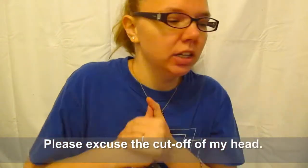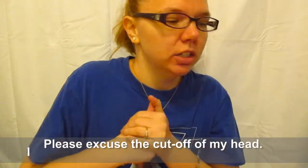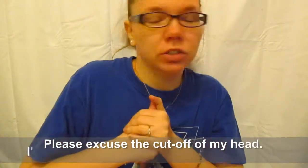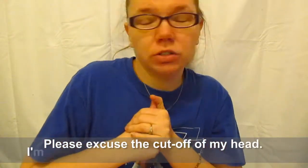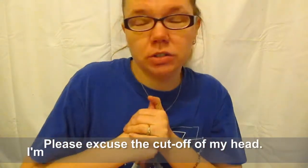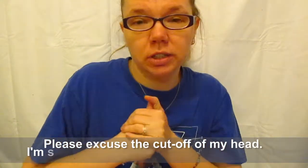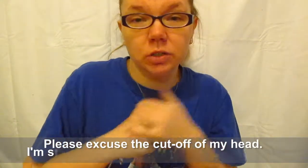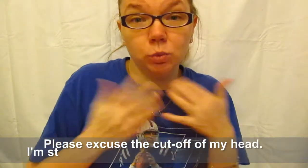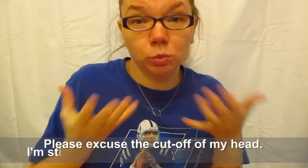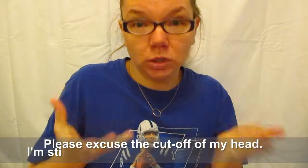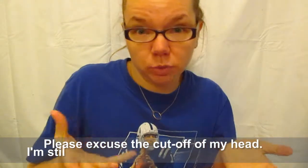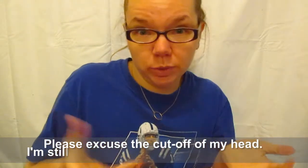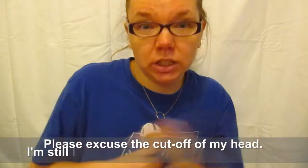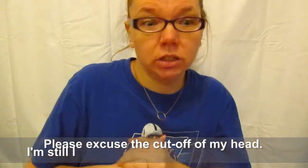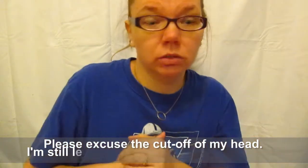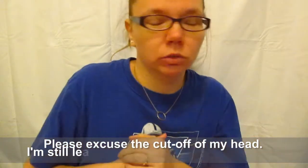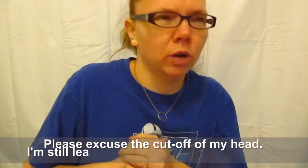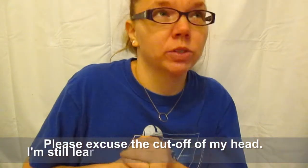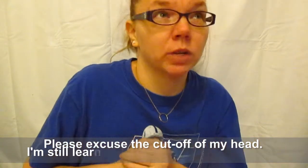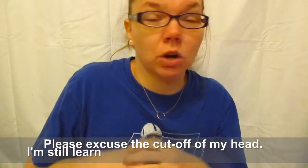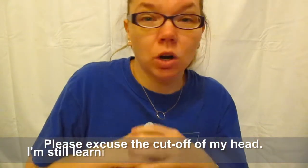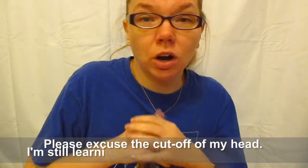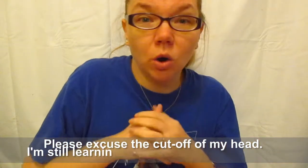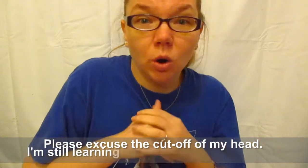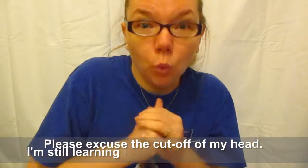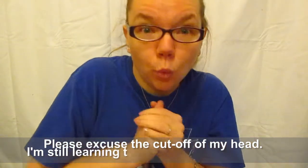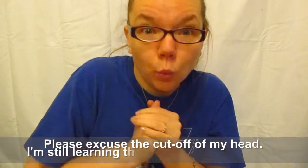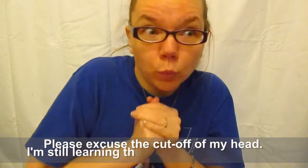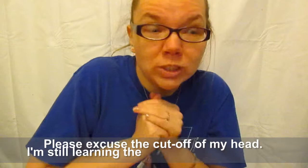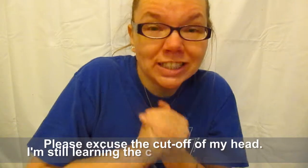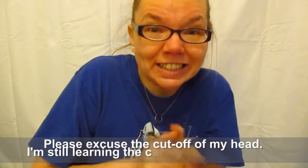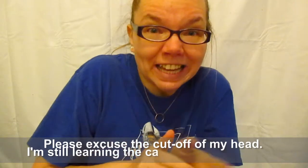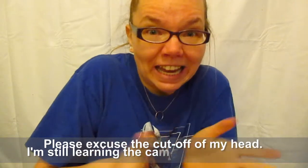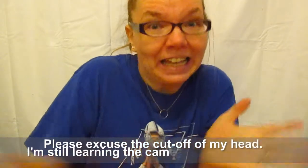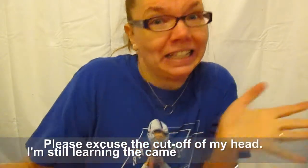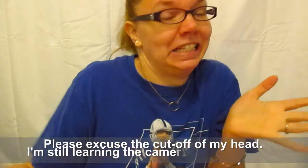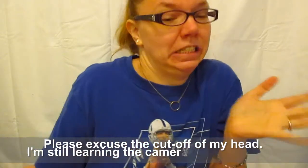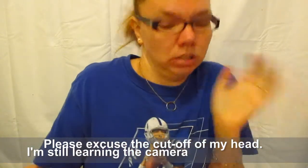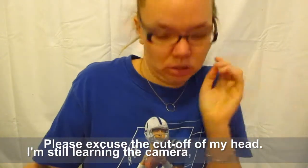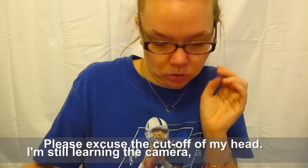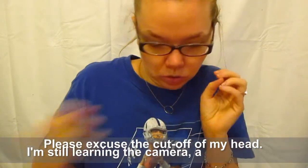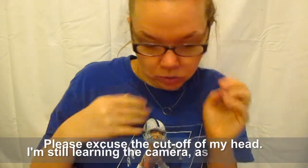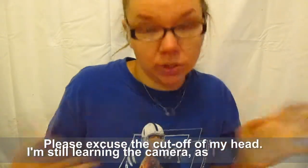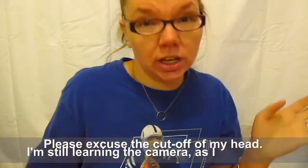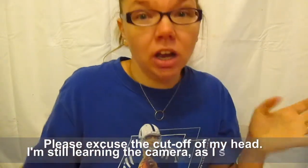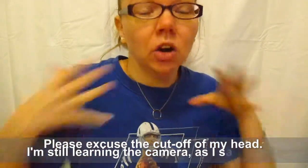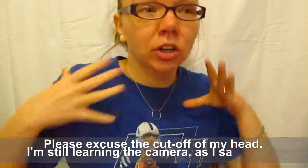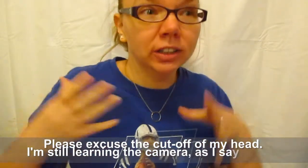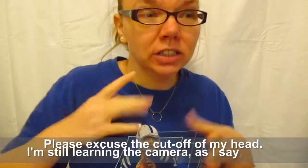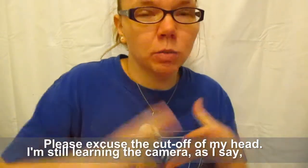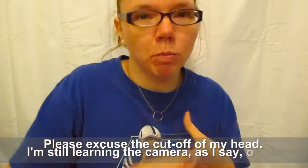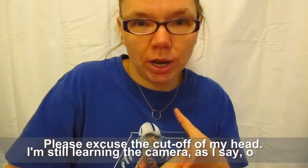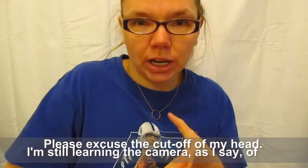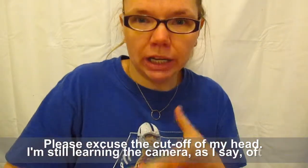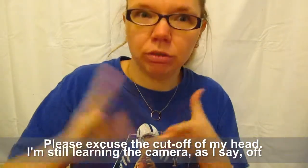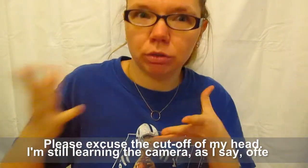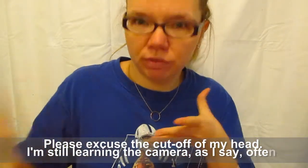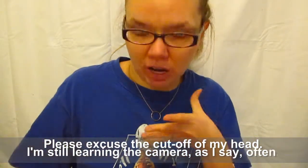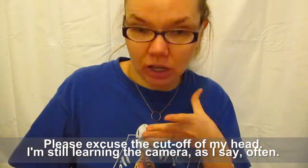to do these once a week. not once a week. Daily. We'll see. Or at least Monday through Friday